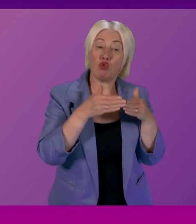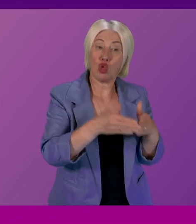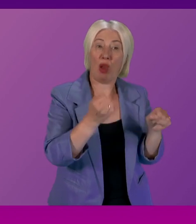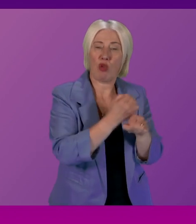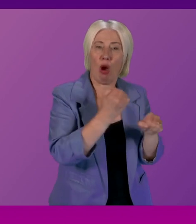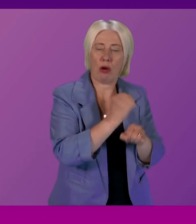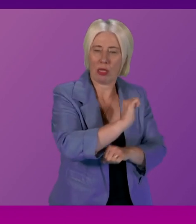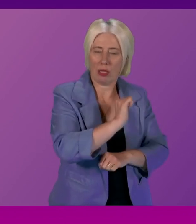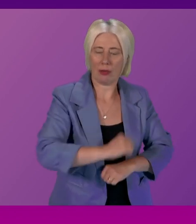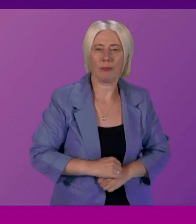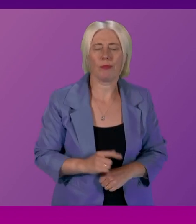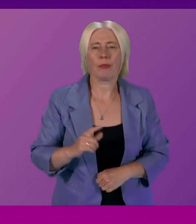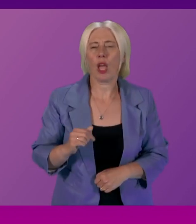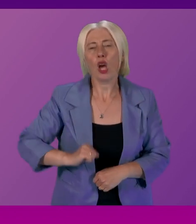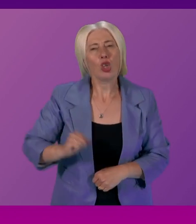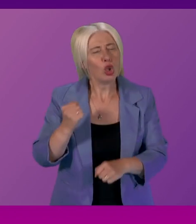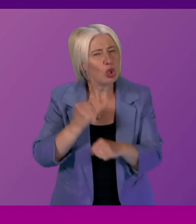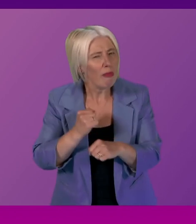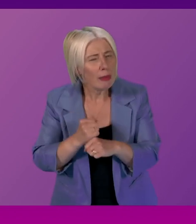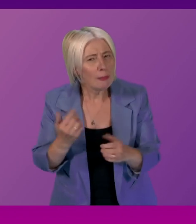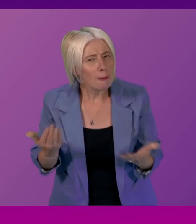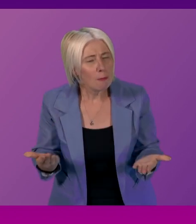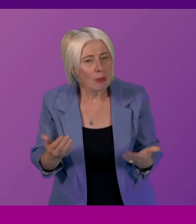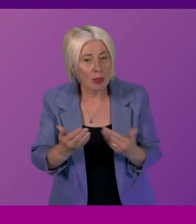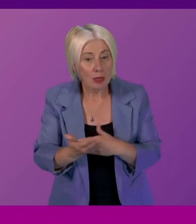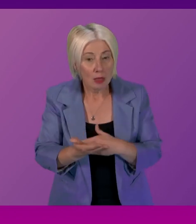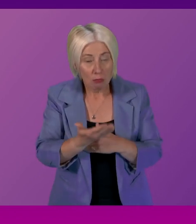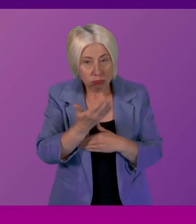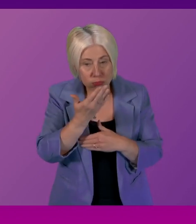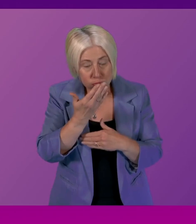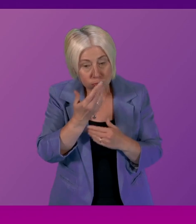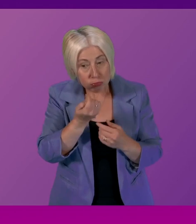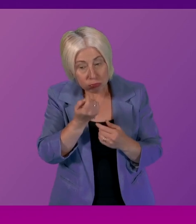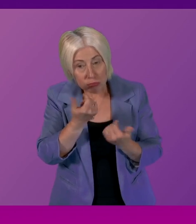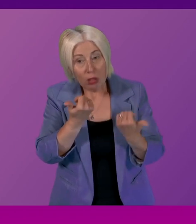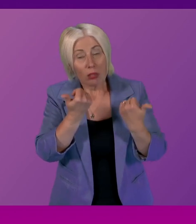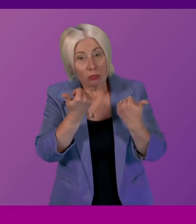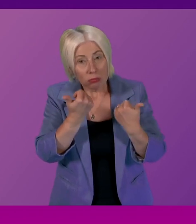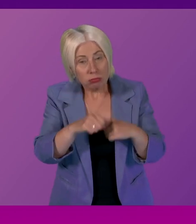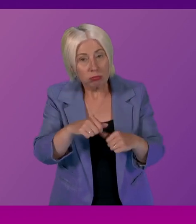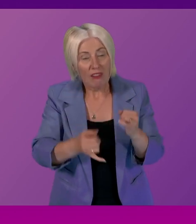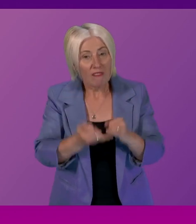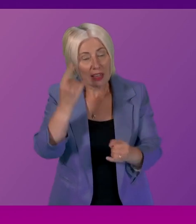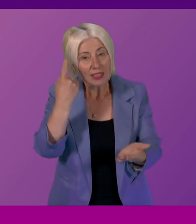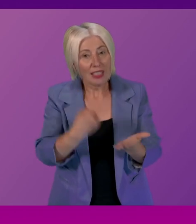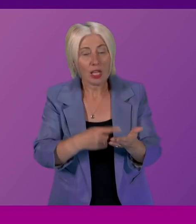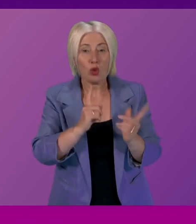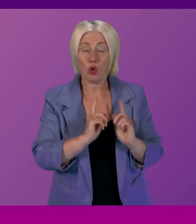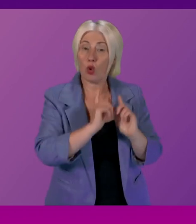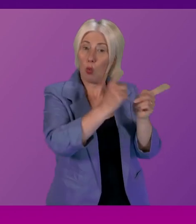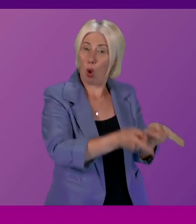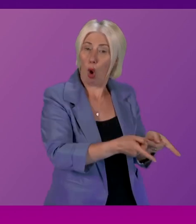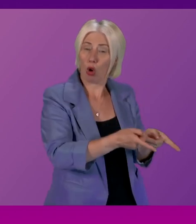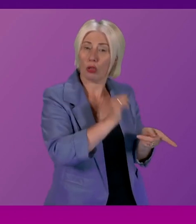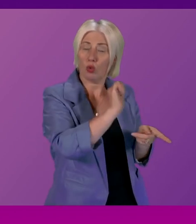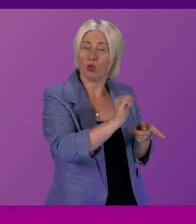first minister is the Scottish government any nearer to taking a final decision regarding a direct award to Ferguson